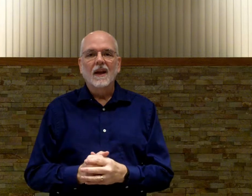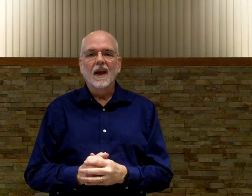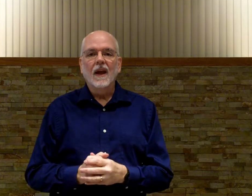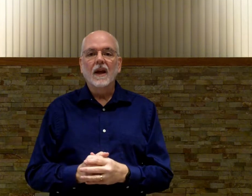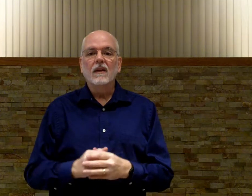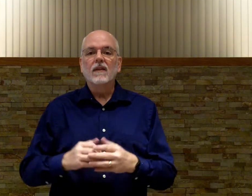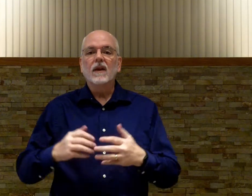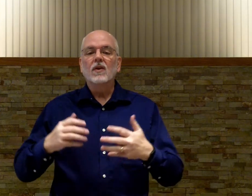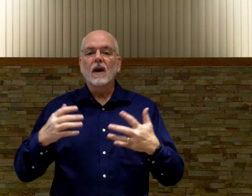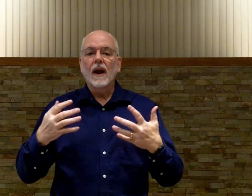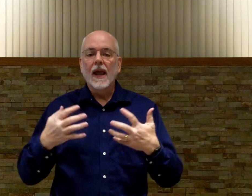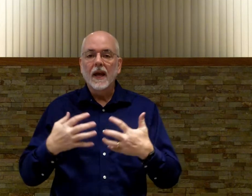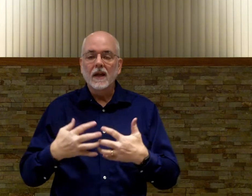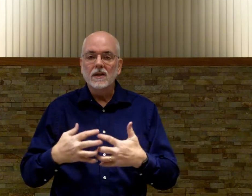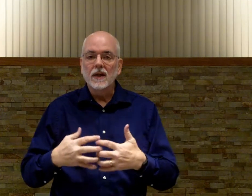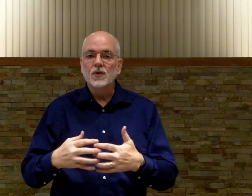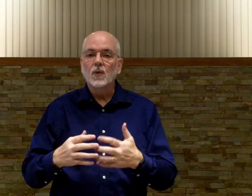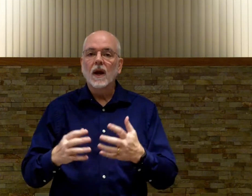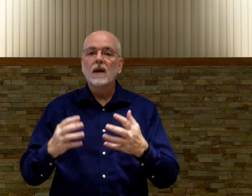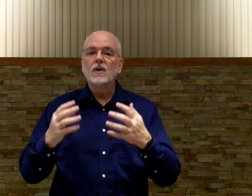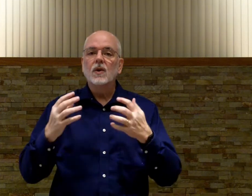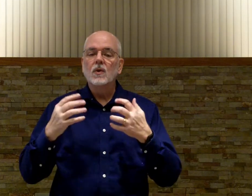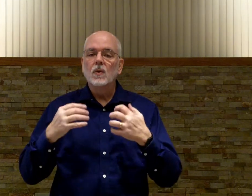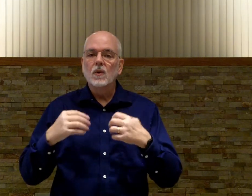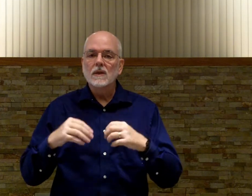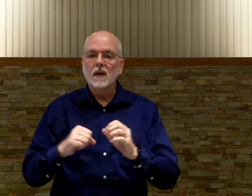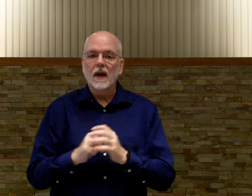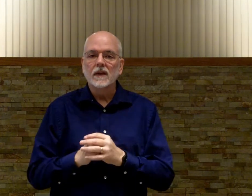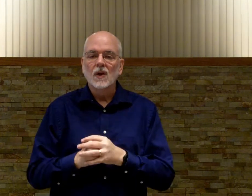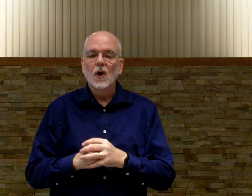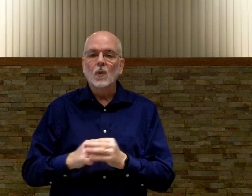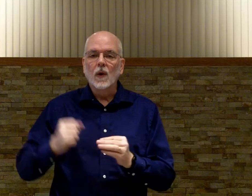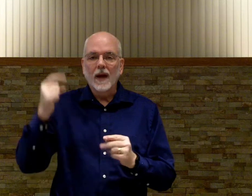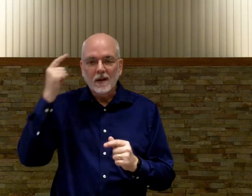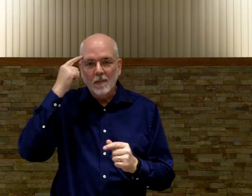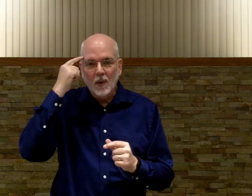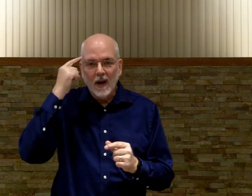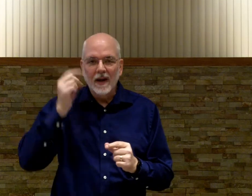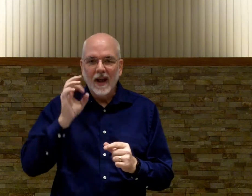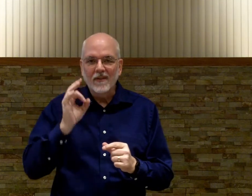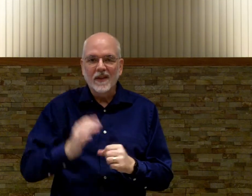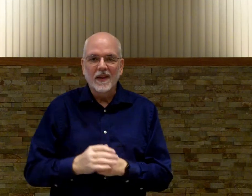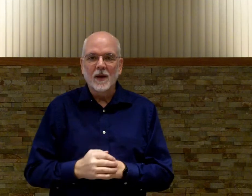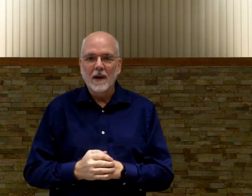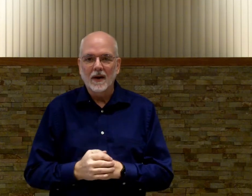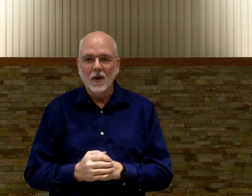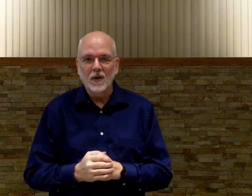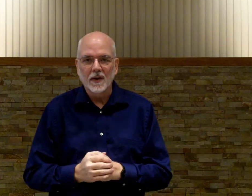and then your hands get trained to do the signs without the brain having to think about it all the